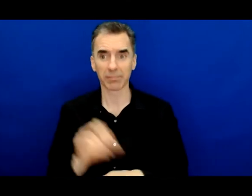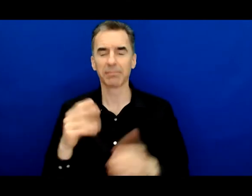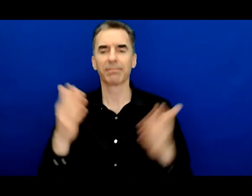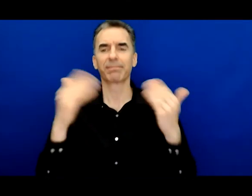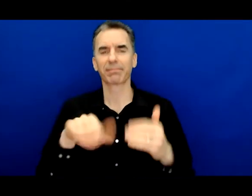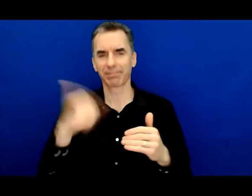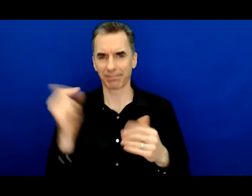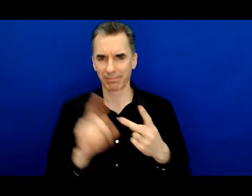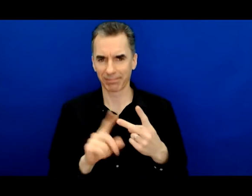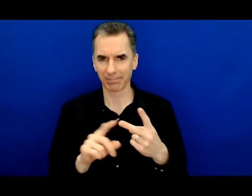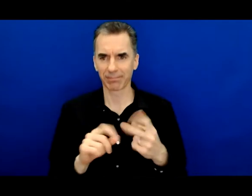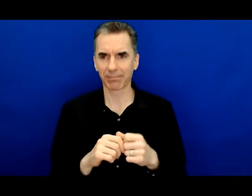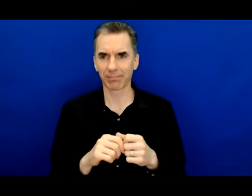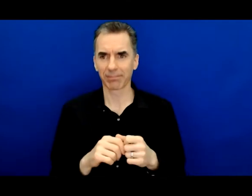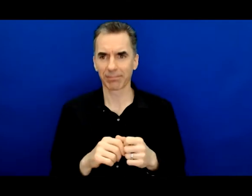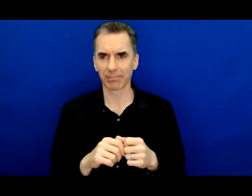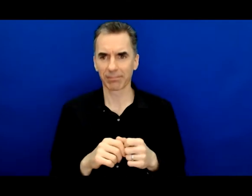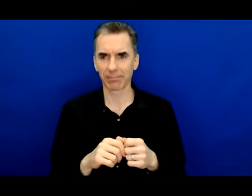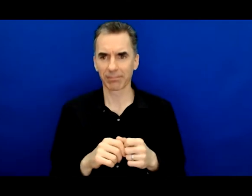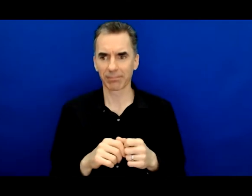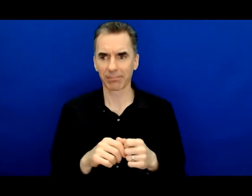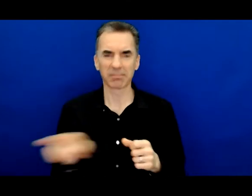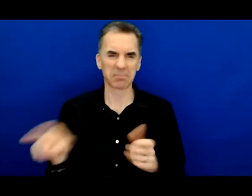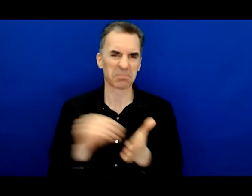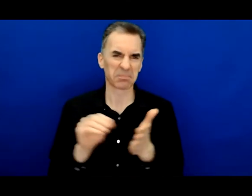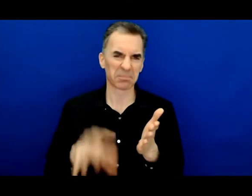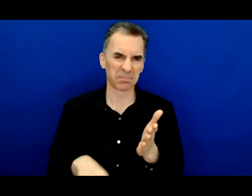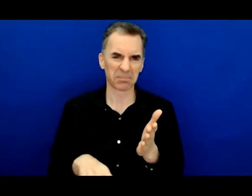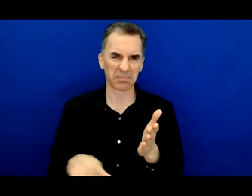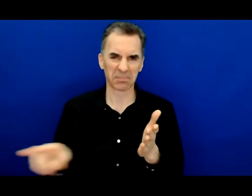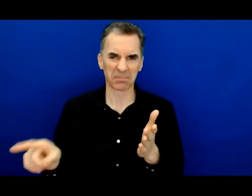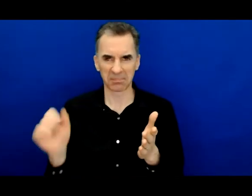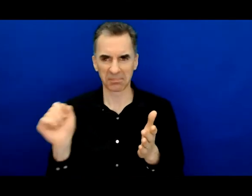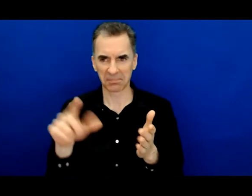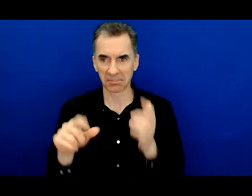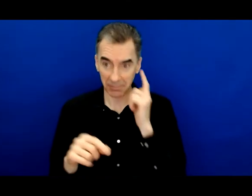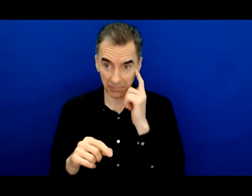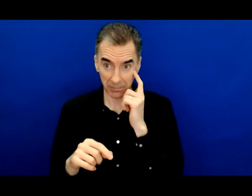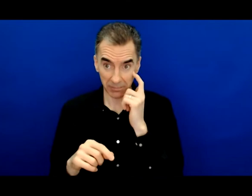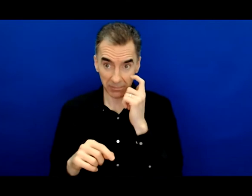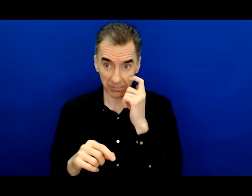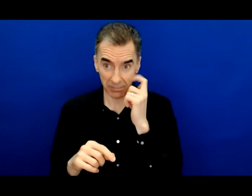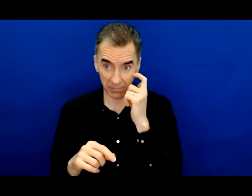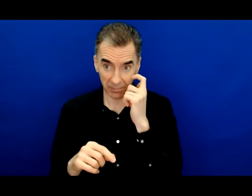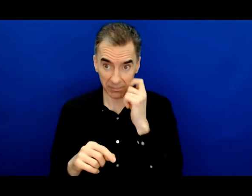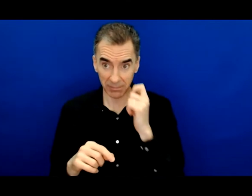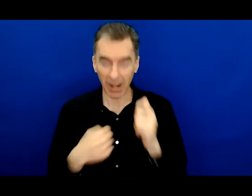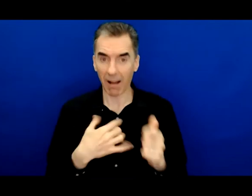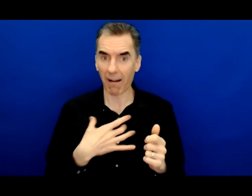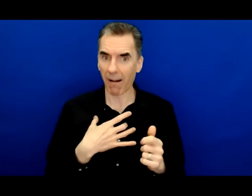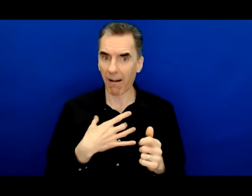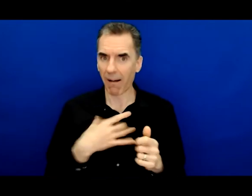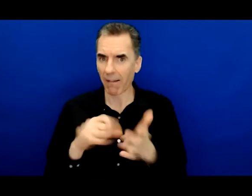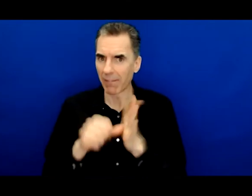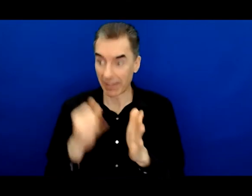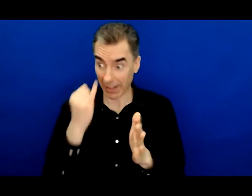question here this from a student as well I think it's important to note that questions when they come from students just to censor